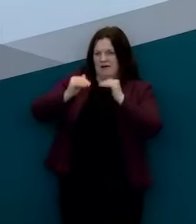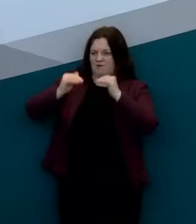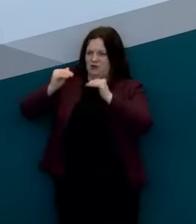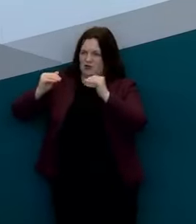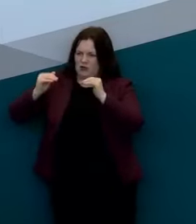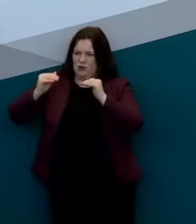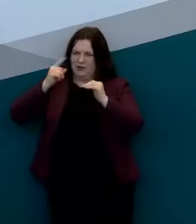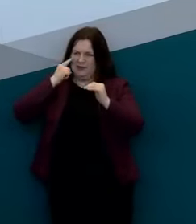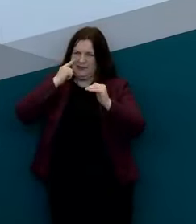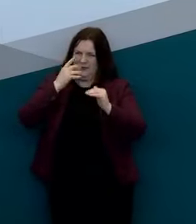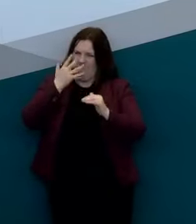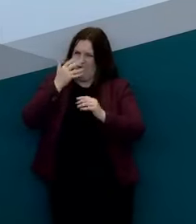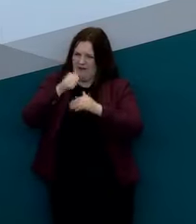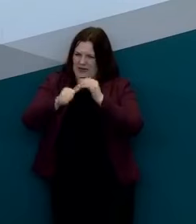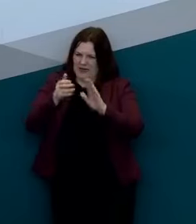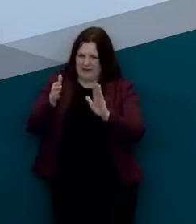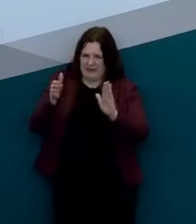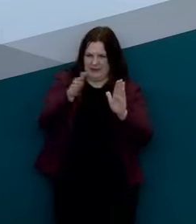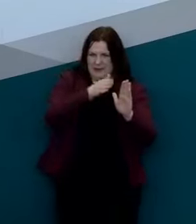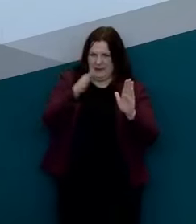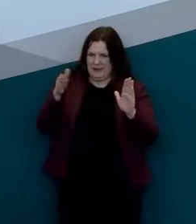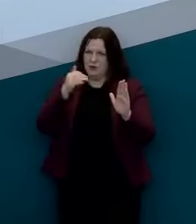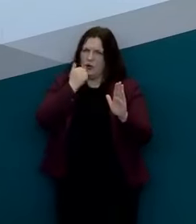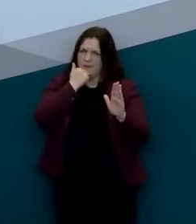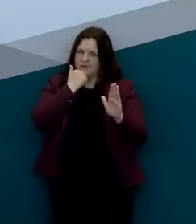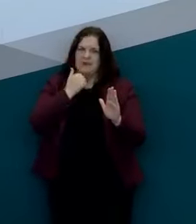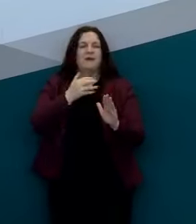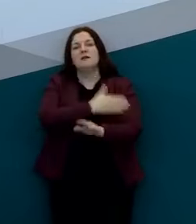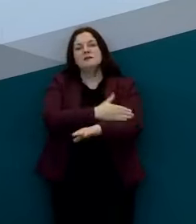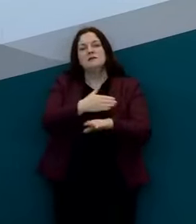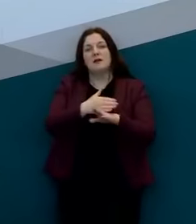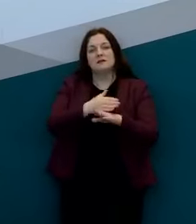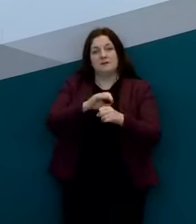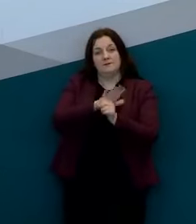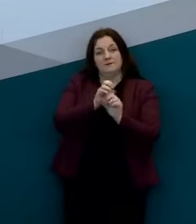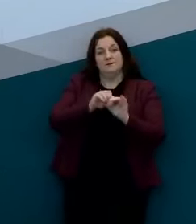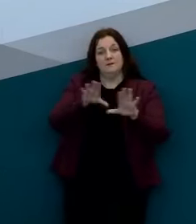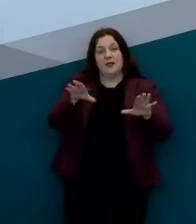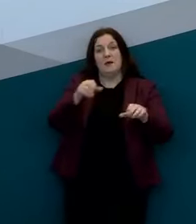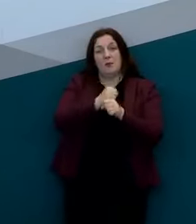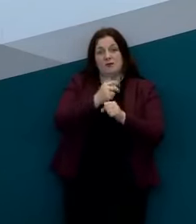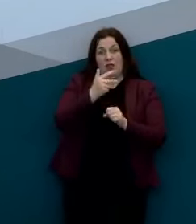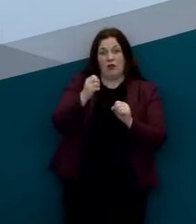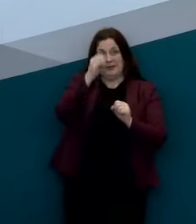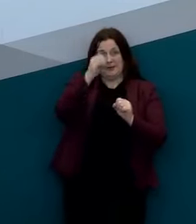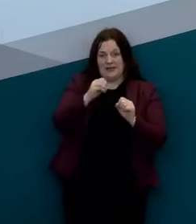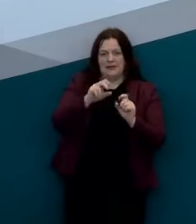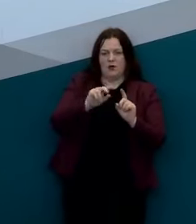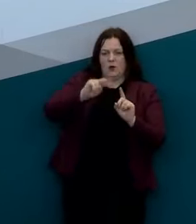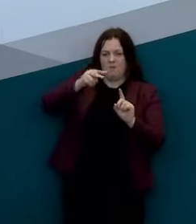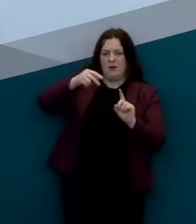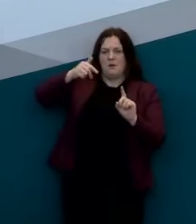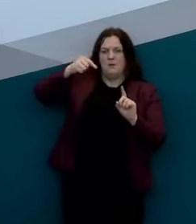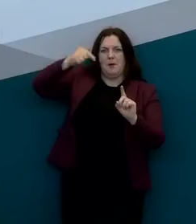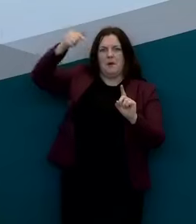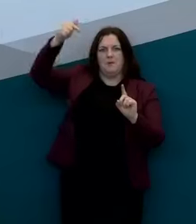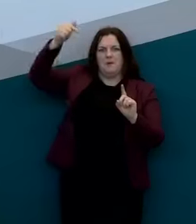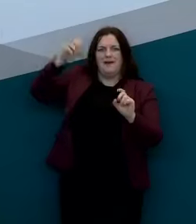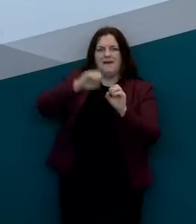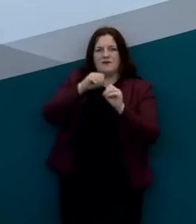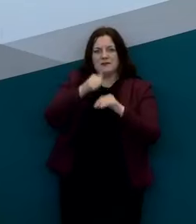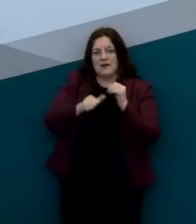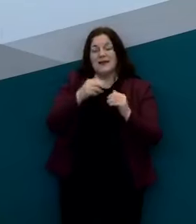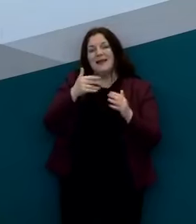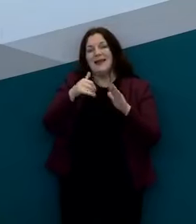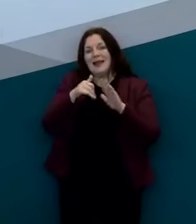five days the beginning of the epidemic that was over 30 percent increase in confirmed cases per day last week it was